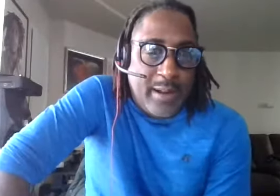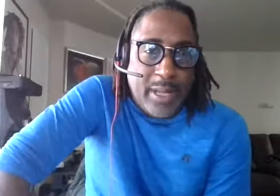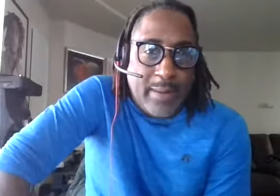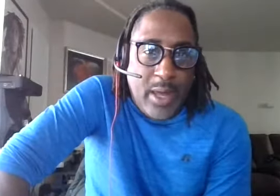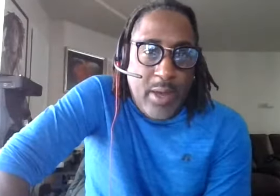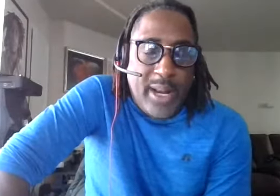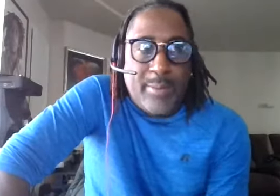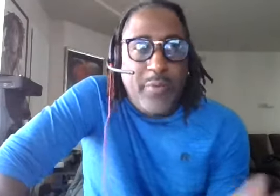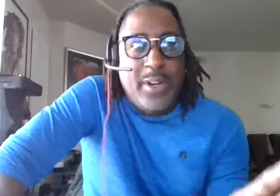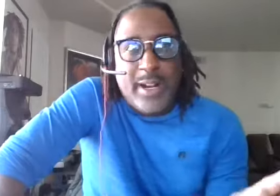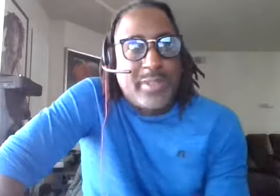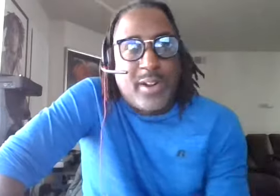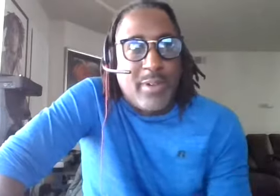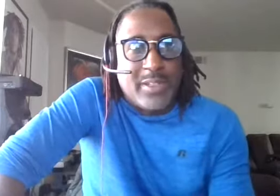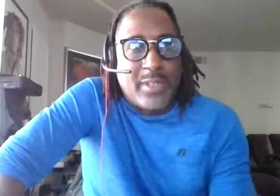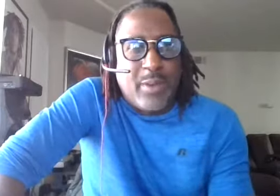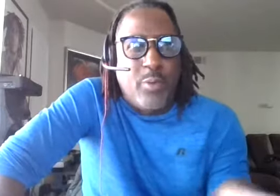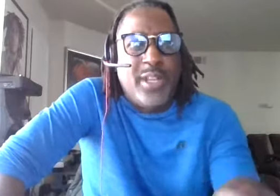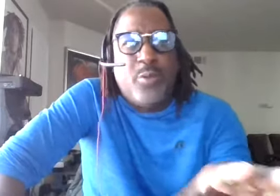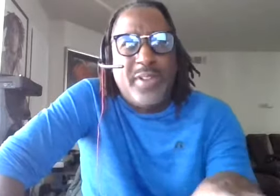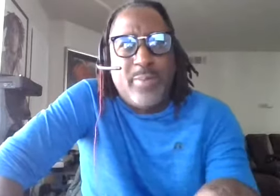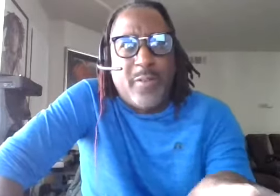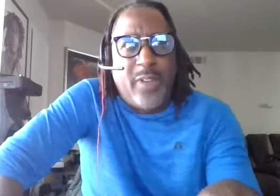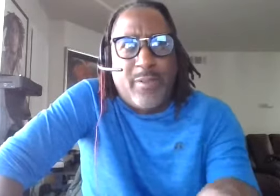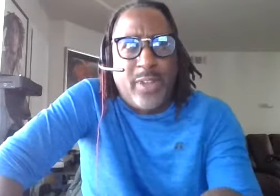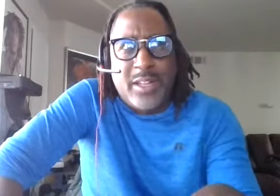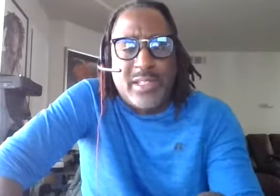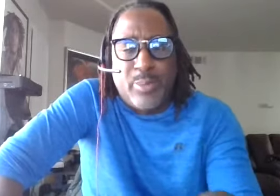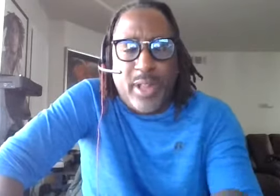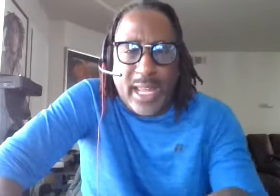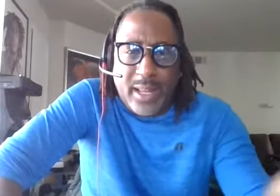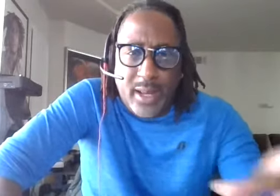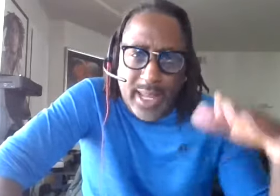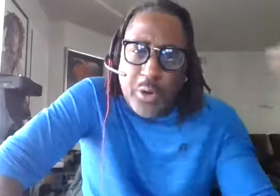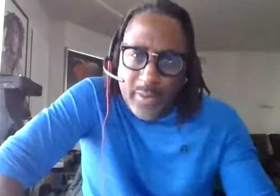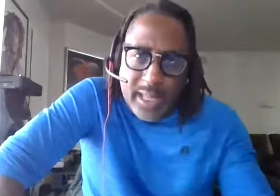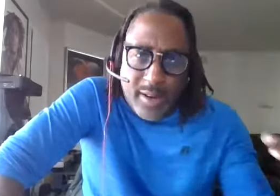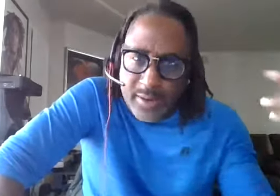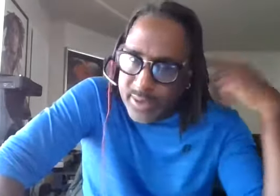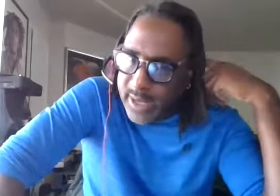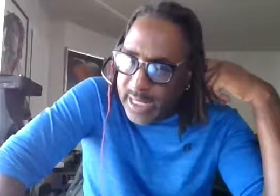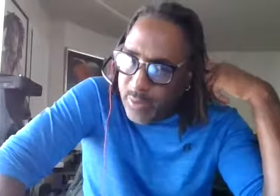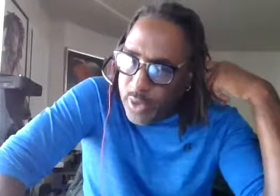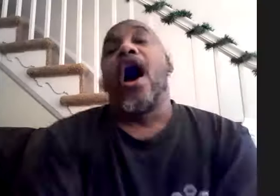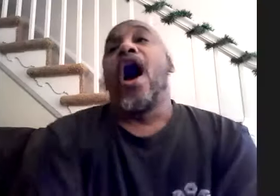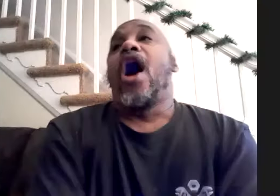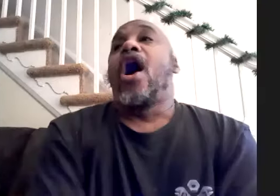know what i mean but like moving on i'm sorry russell like what what are some of your favorite venues to play like over the years like what are your notable